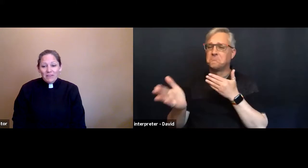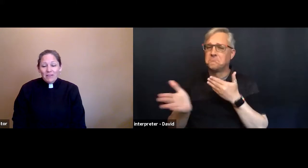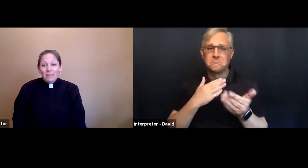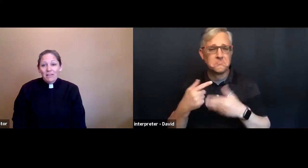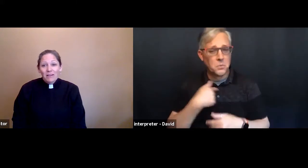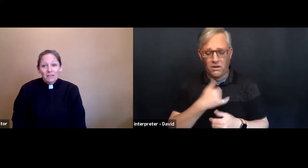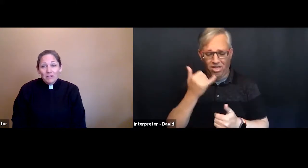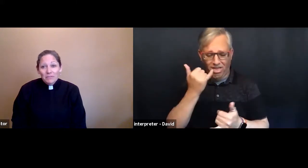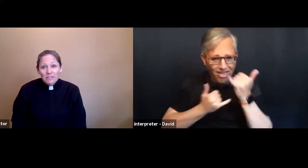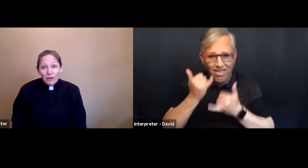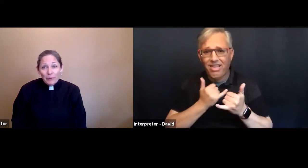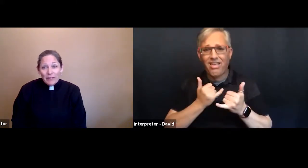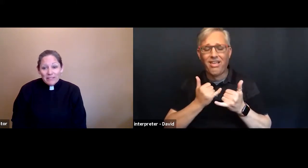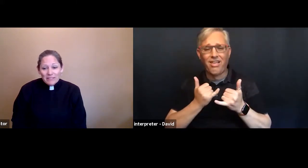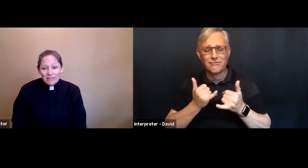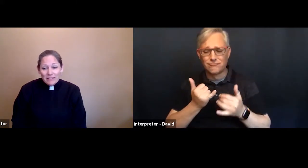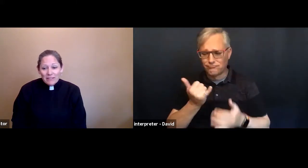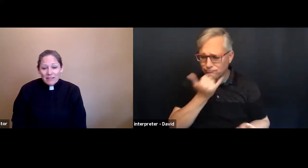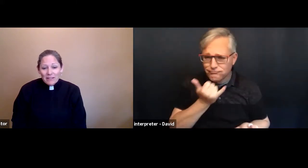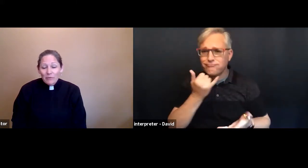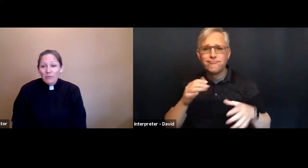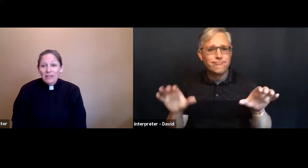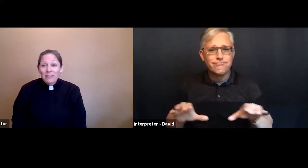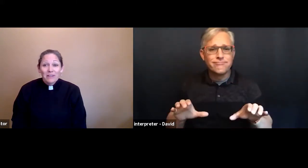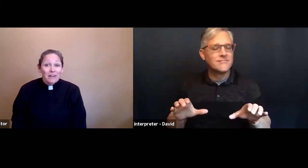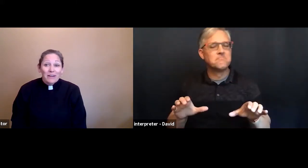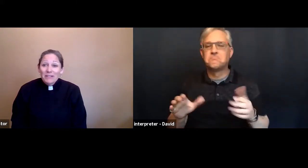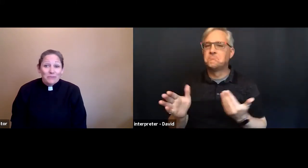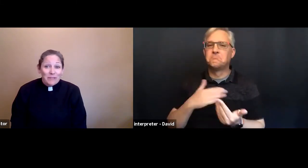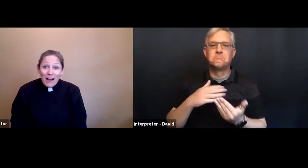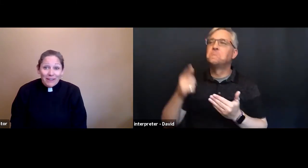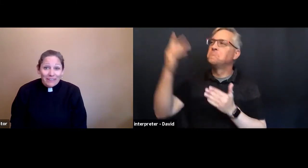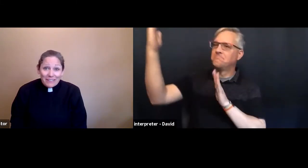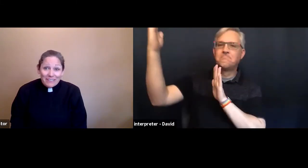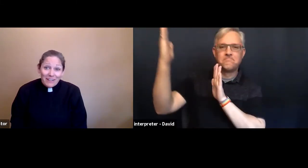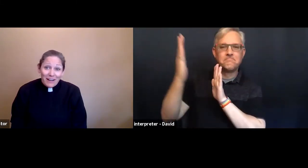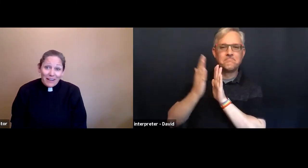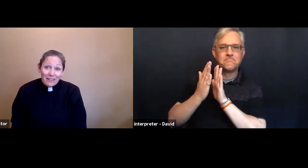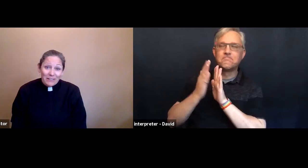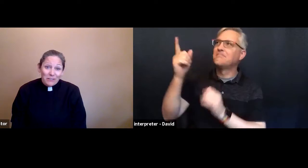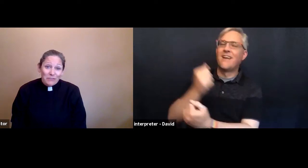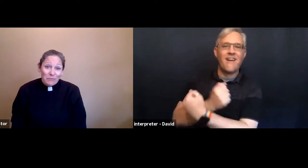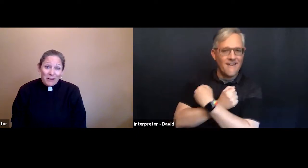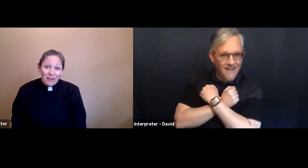God loves us always. We do not need to hide from God.